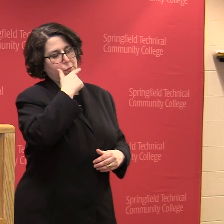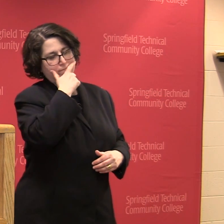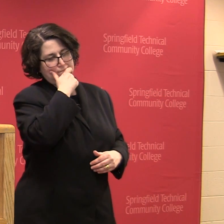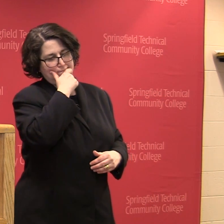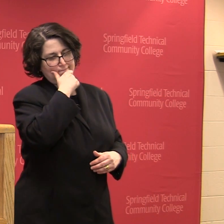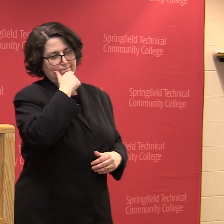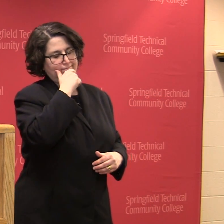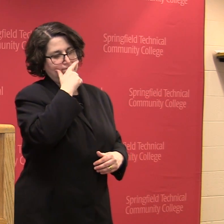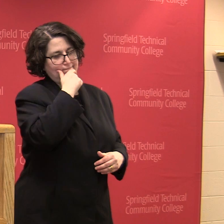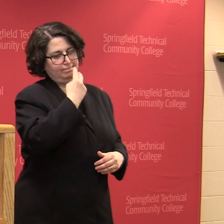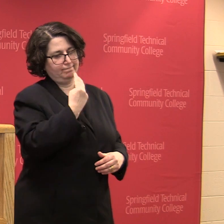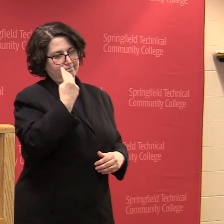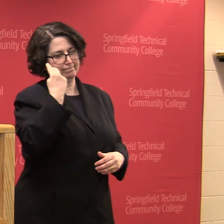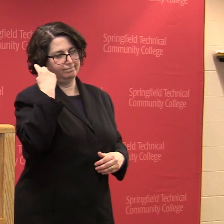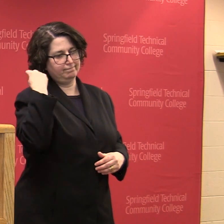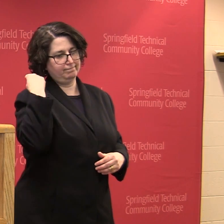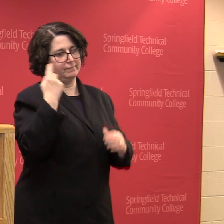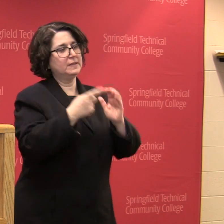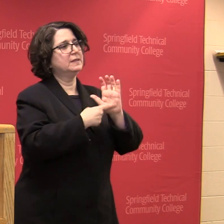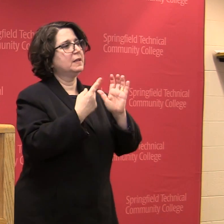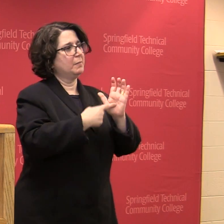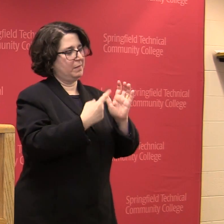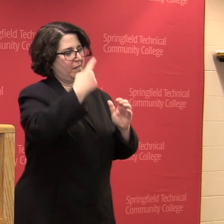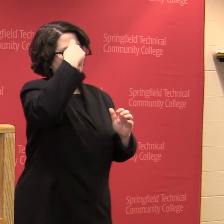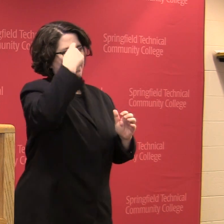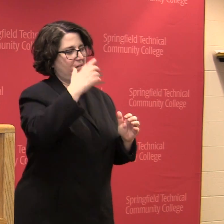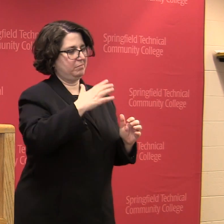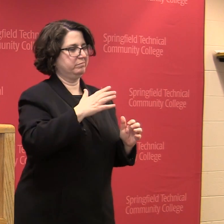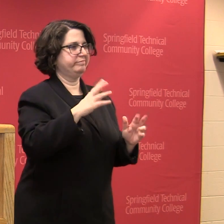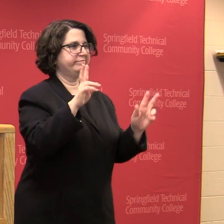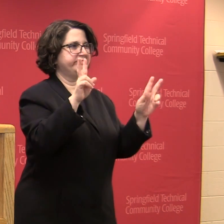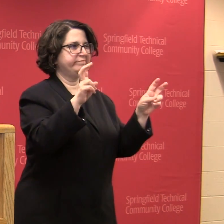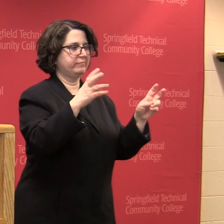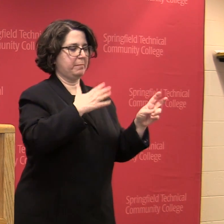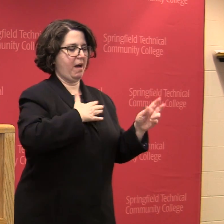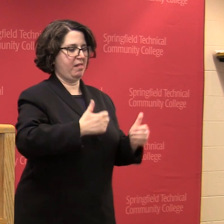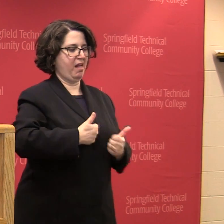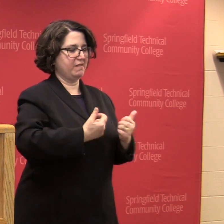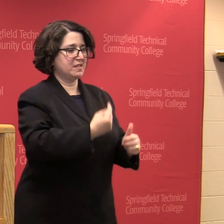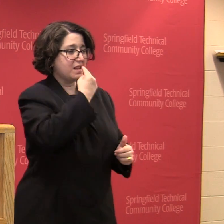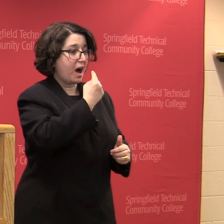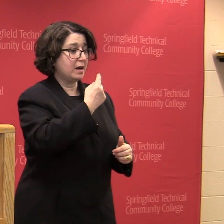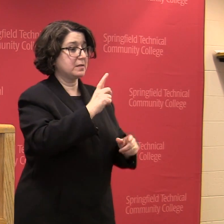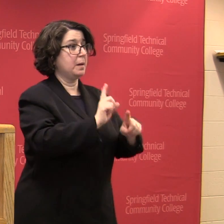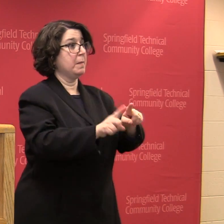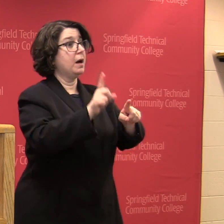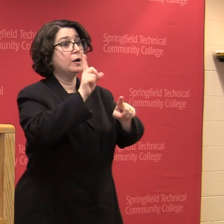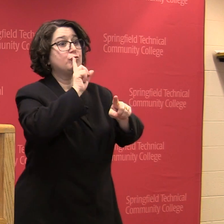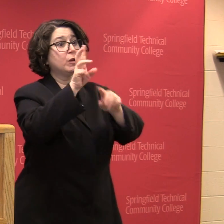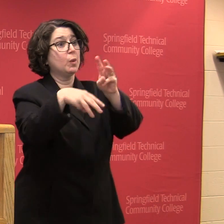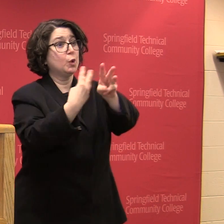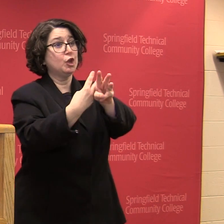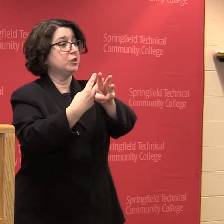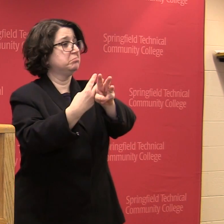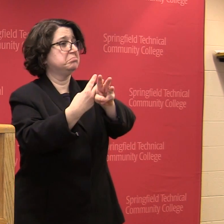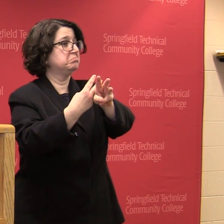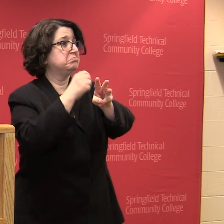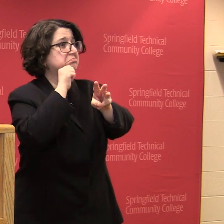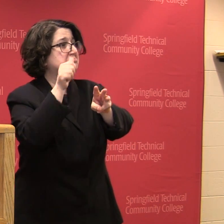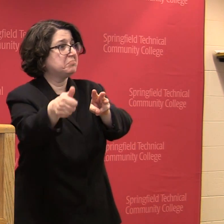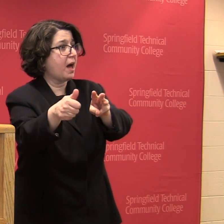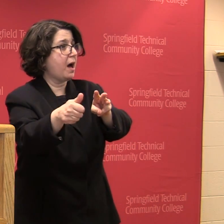Sometimes I think my life sucks, but in reality, it doesn't. Sometimes I think my job sucks,